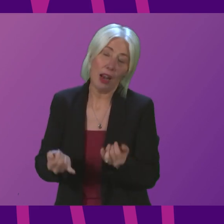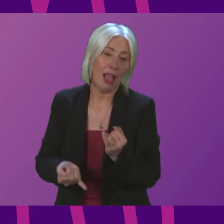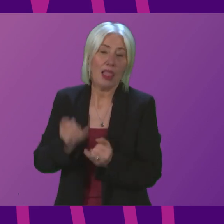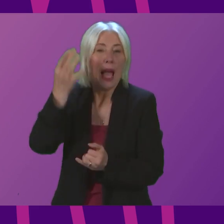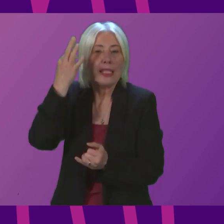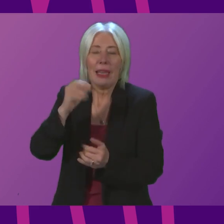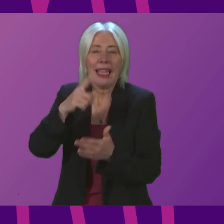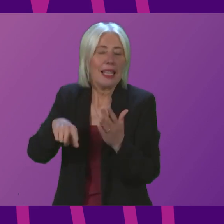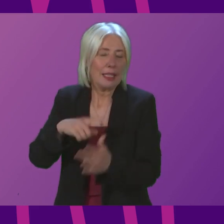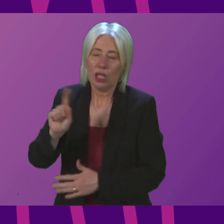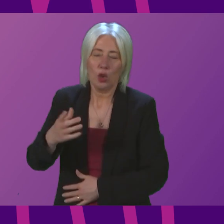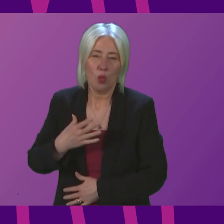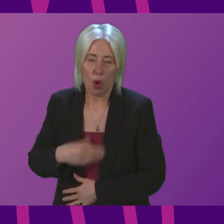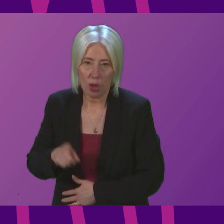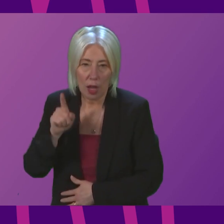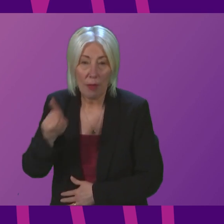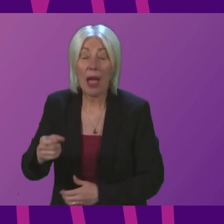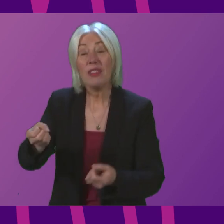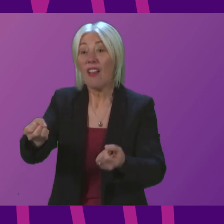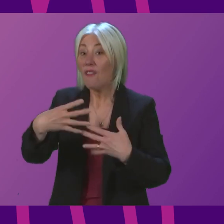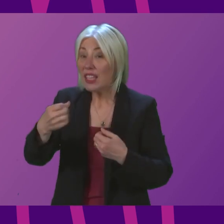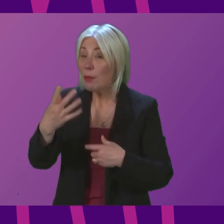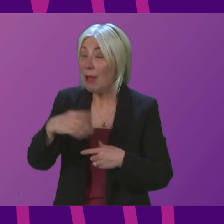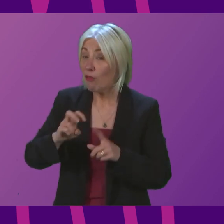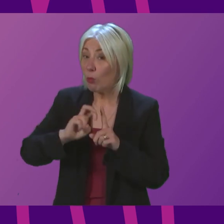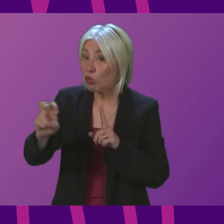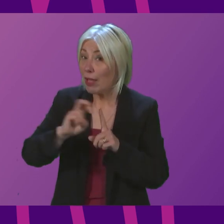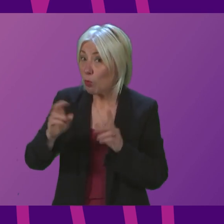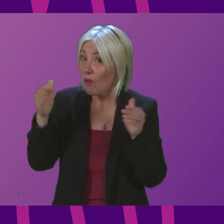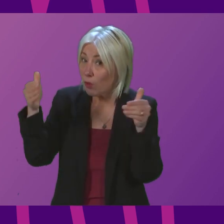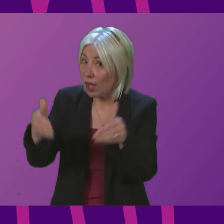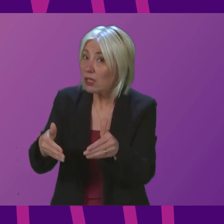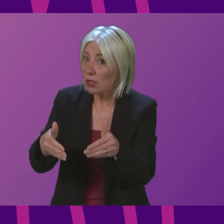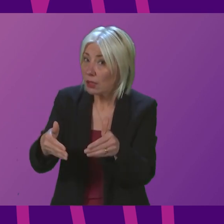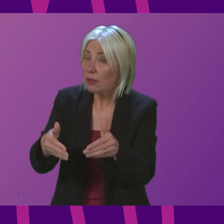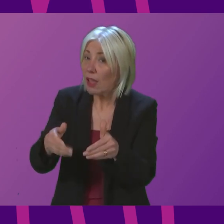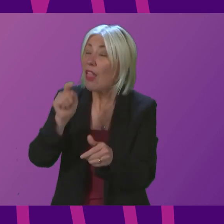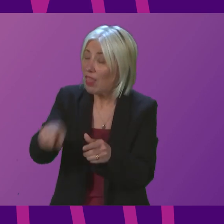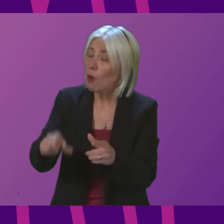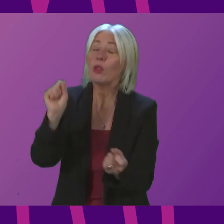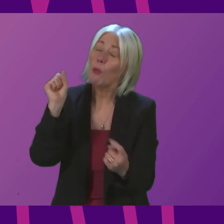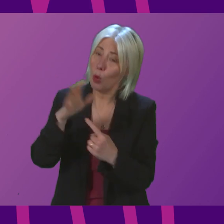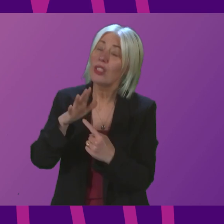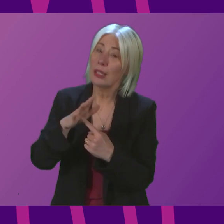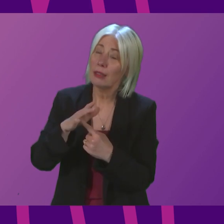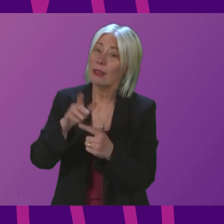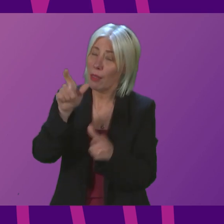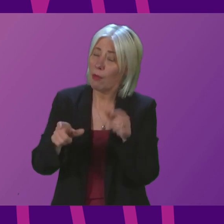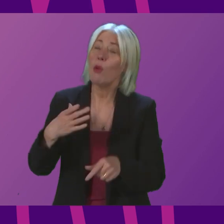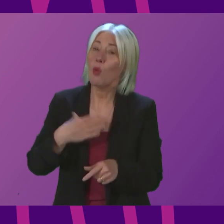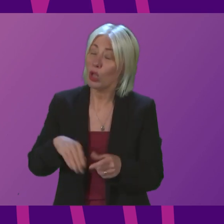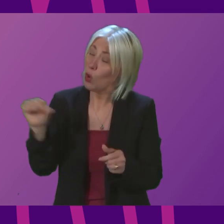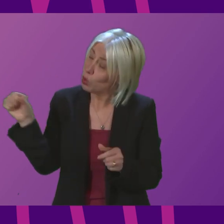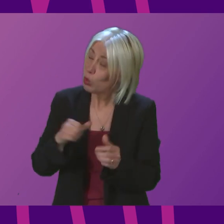cancellations and that was the feedback that we got from Transport Focus as being the most important issue that should be addressed